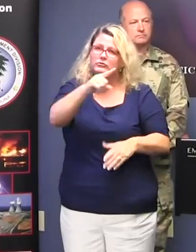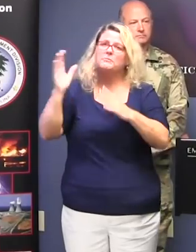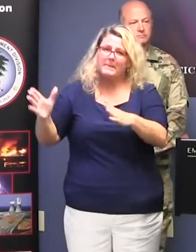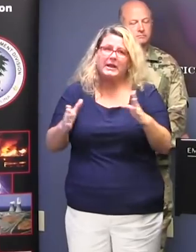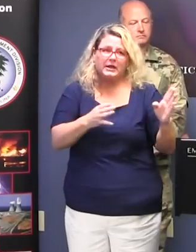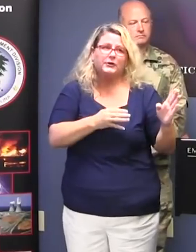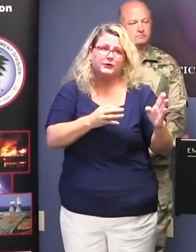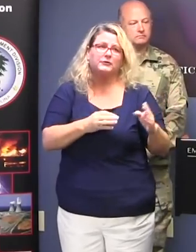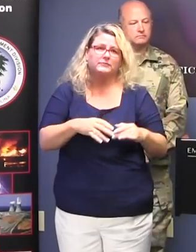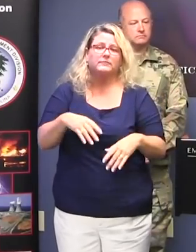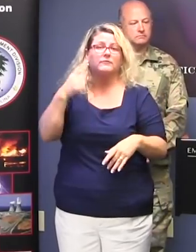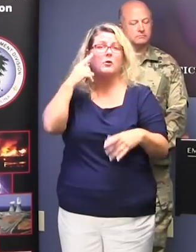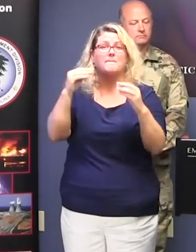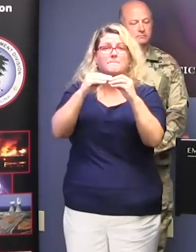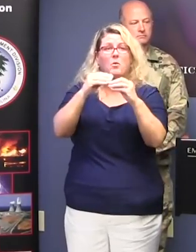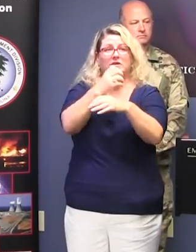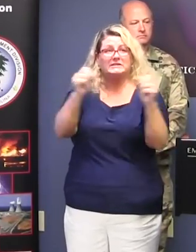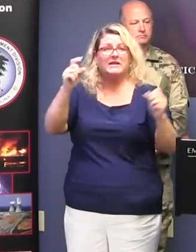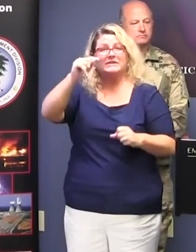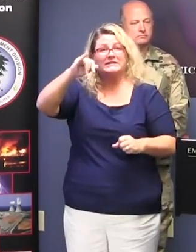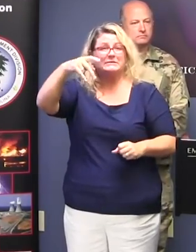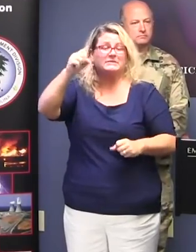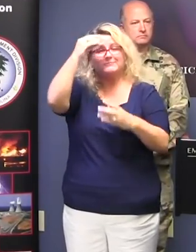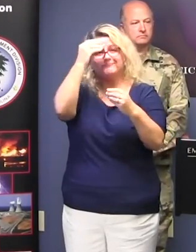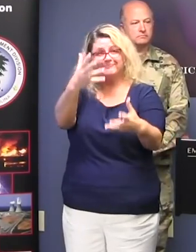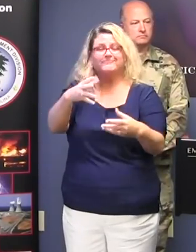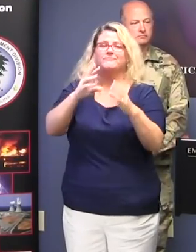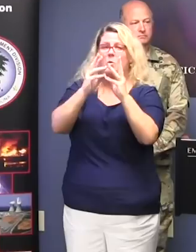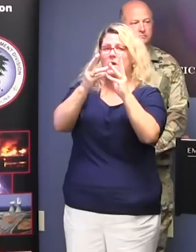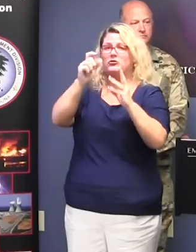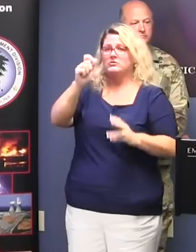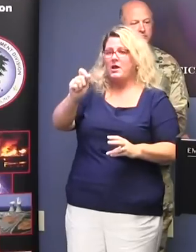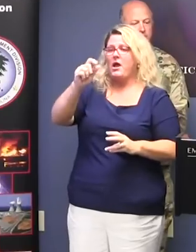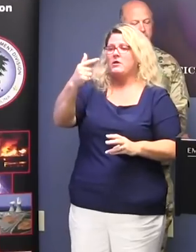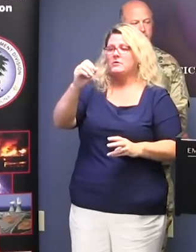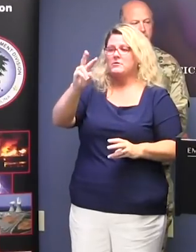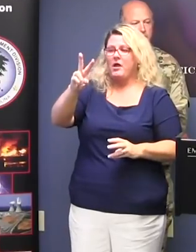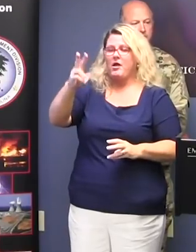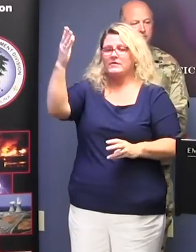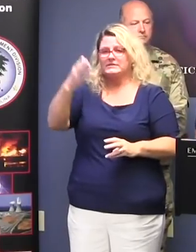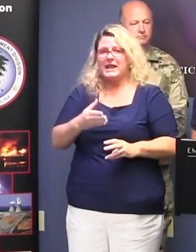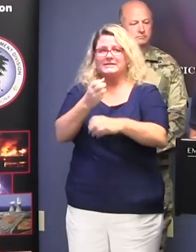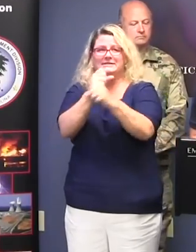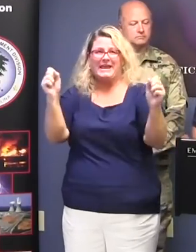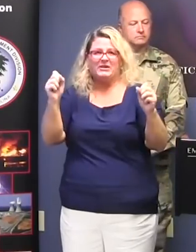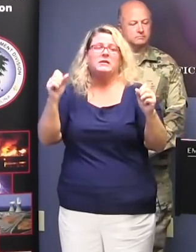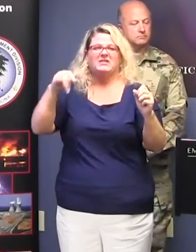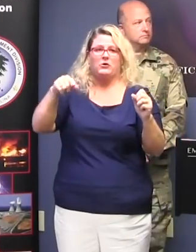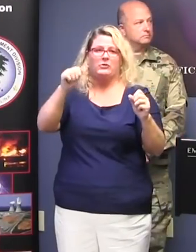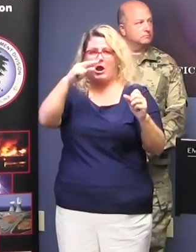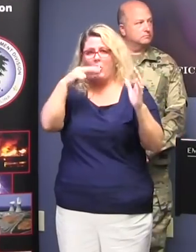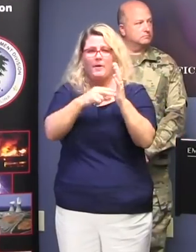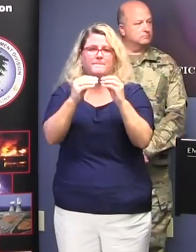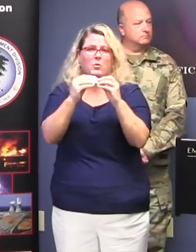for more hurricane safety tips and other resources from the Weather Service, you can go to weather.gov slash safety. Thank you. Let me